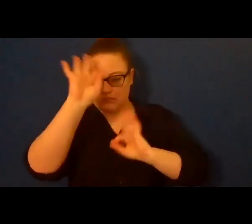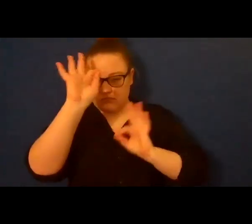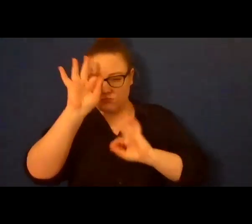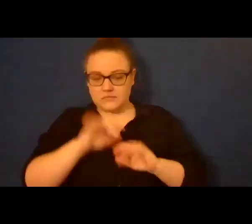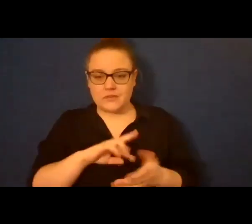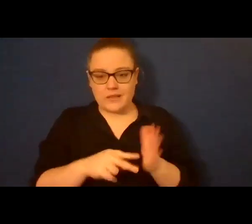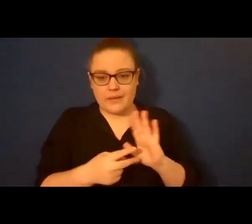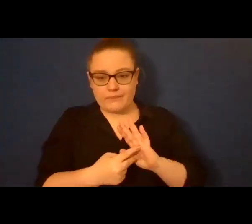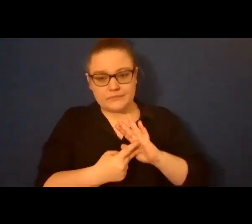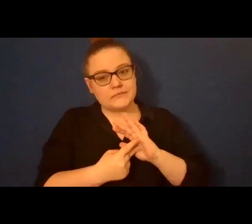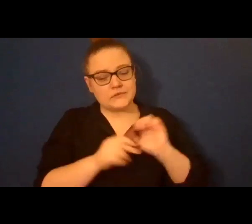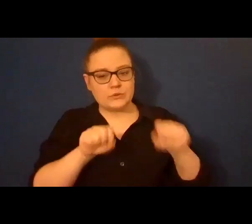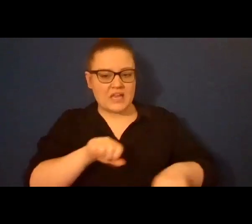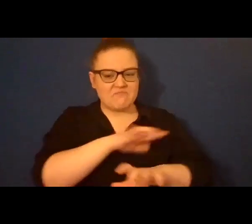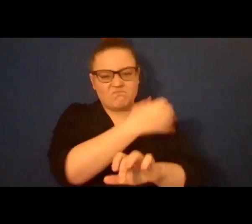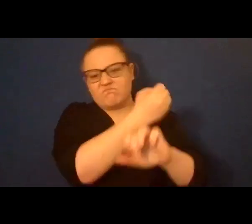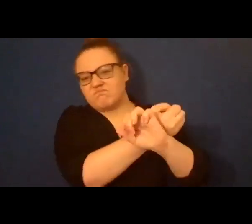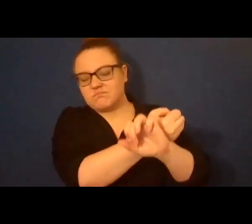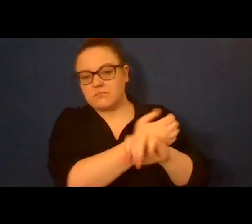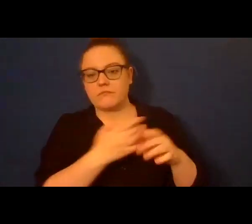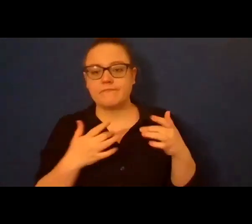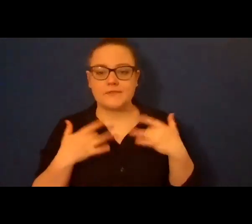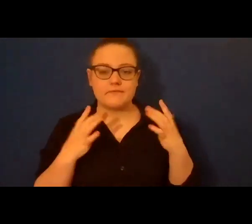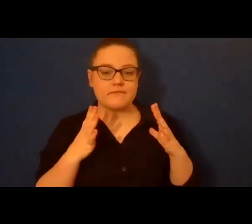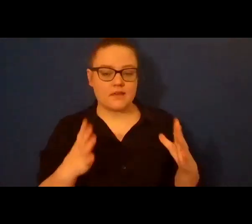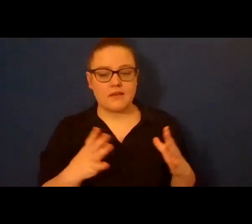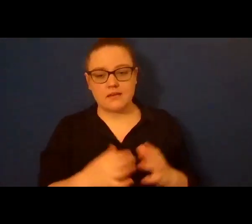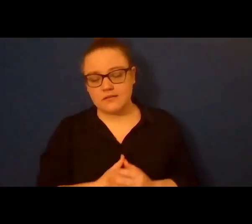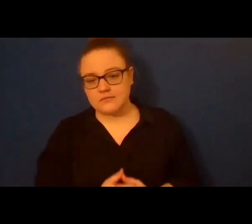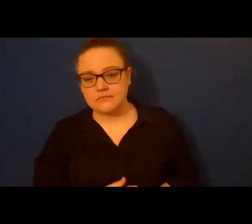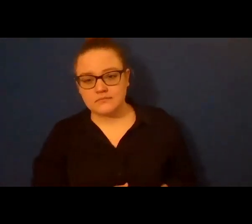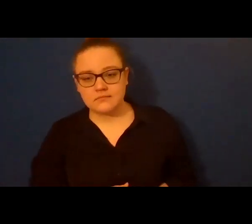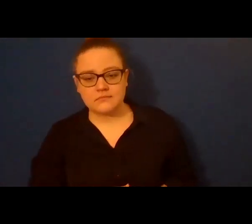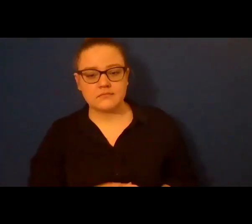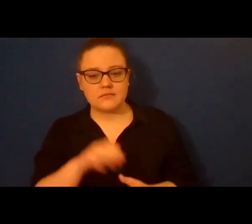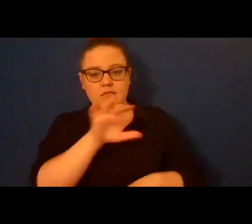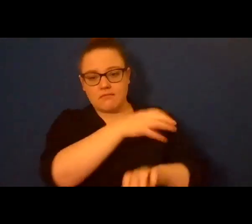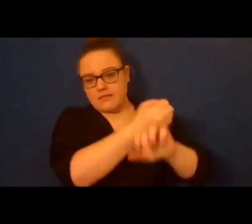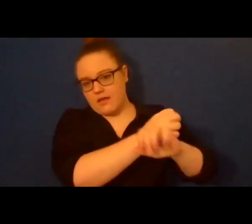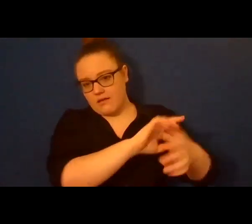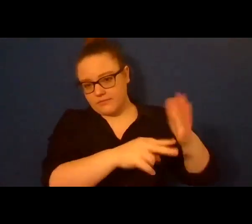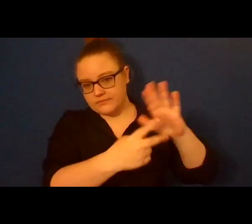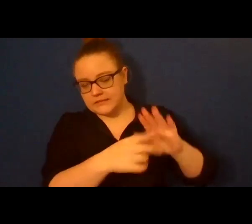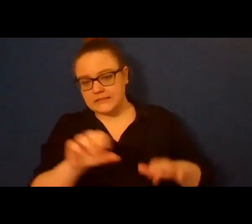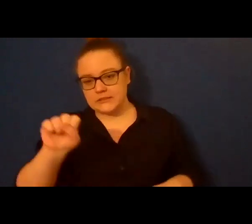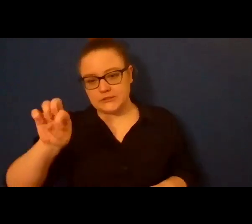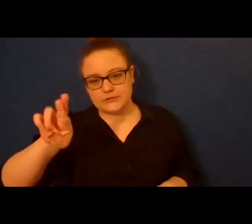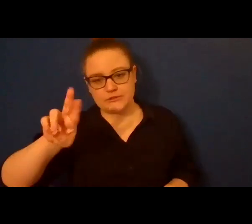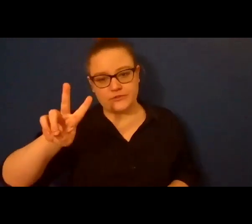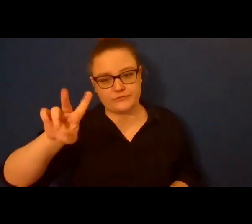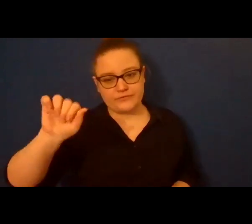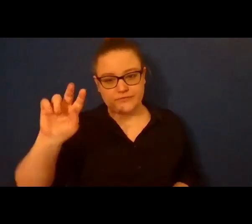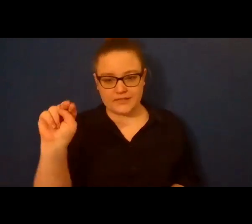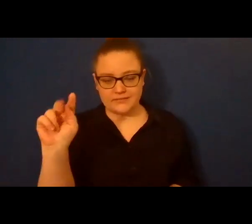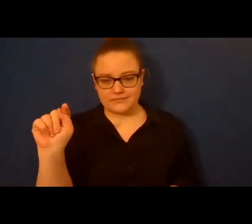Ancillary from the Latin ankyla meaning servant an emptiness to hold all their living.